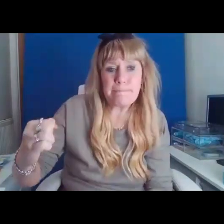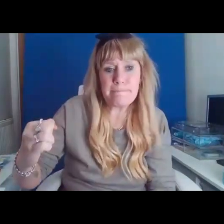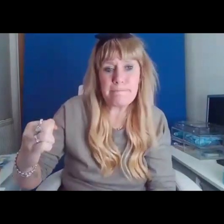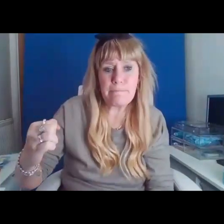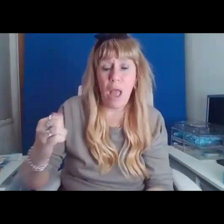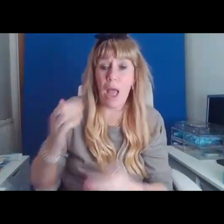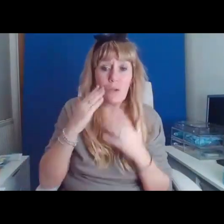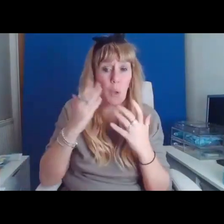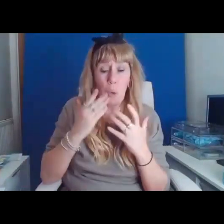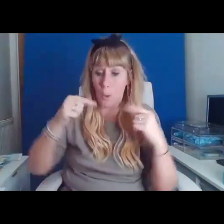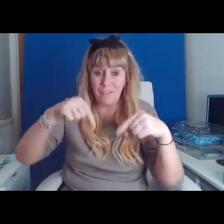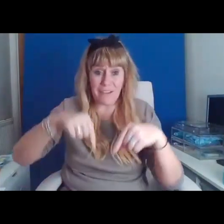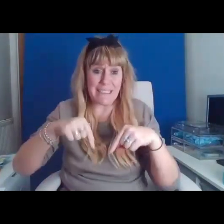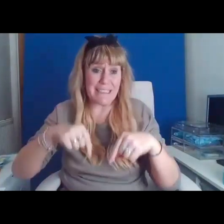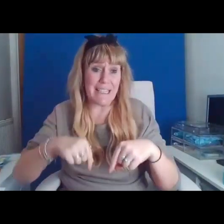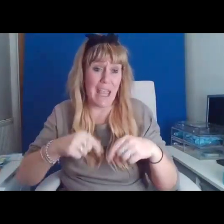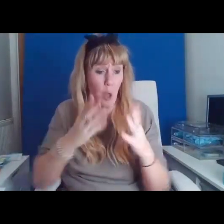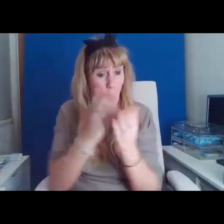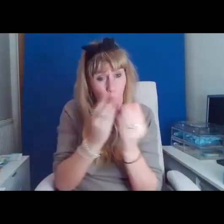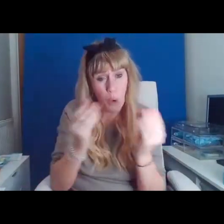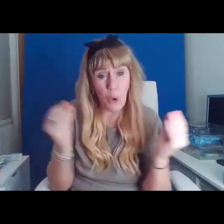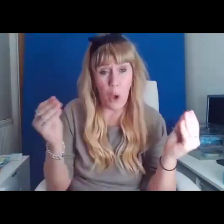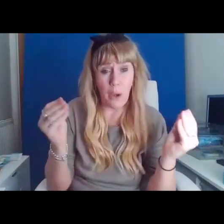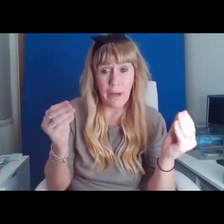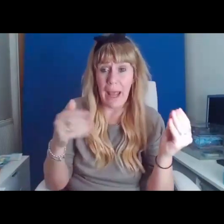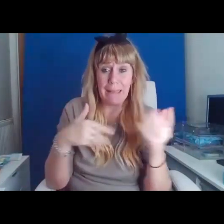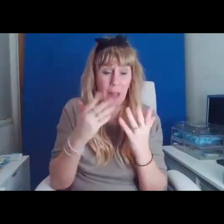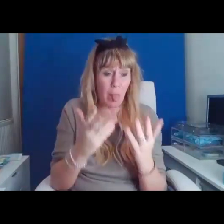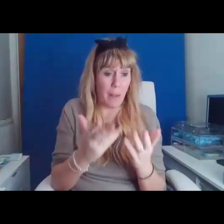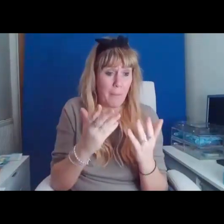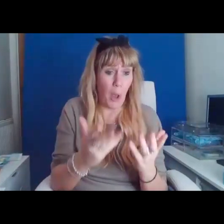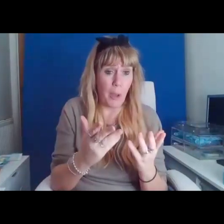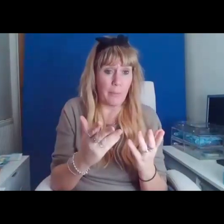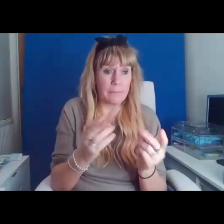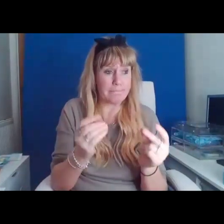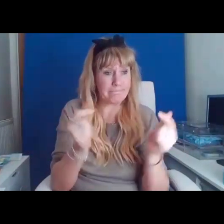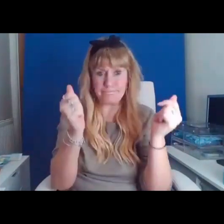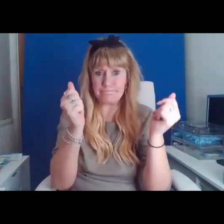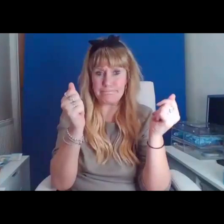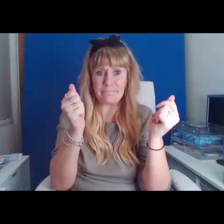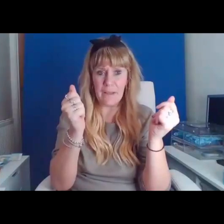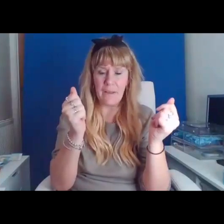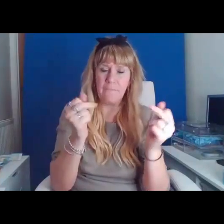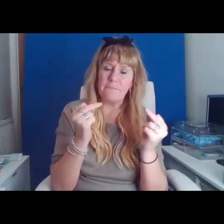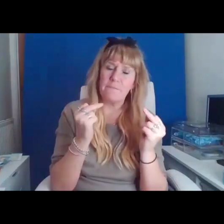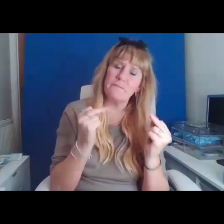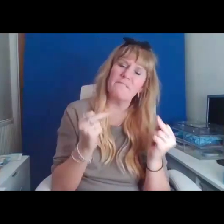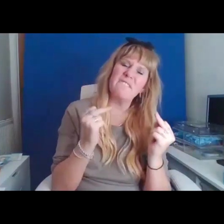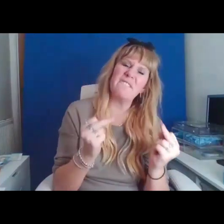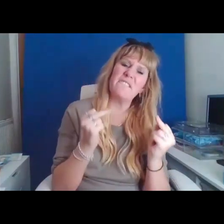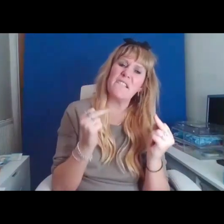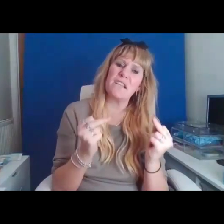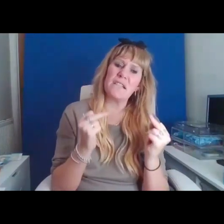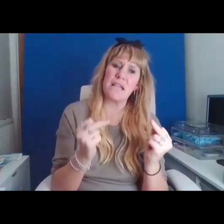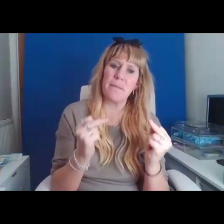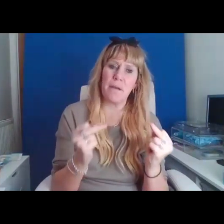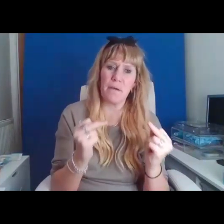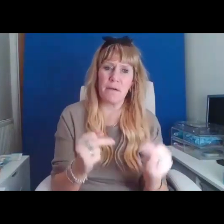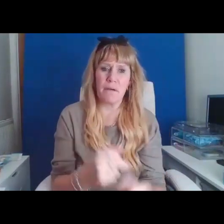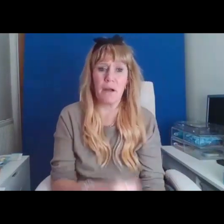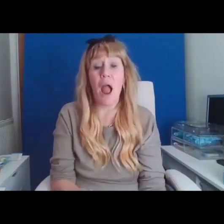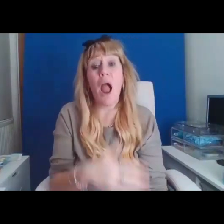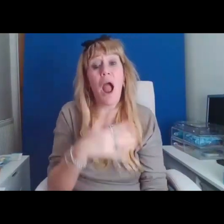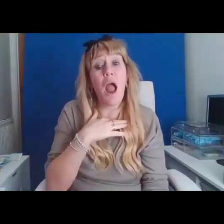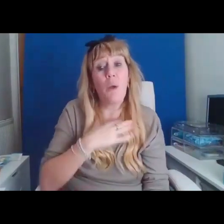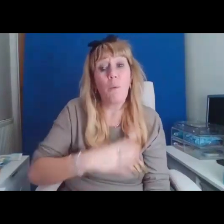the moment. The endless moment. Living in the moment. Fucking liminal. I'd like to know if it